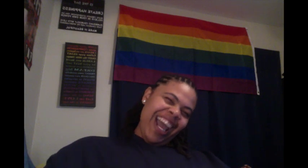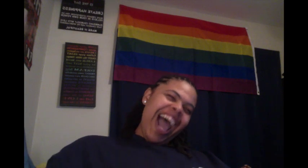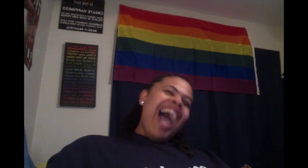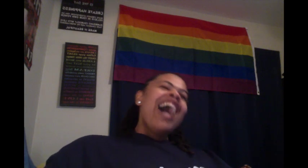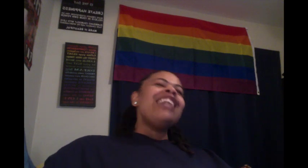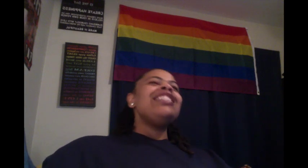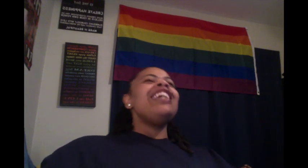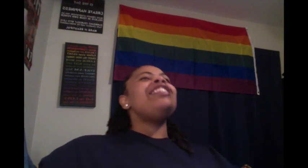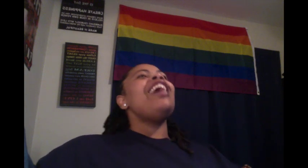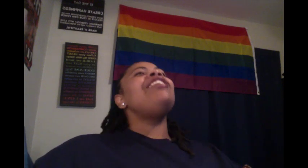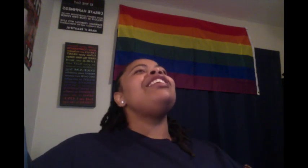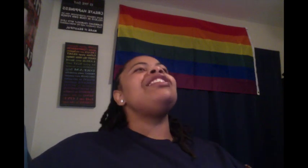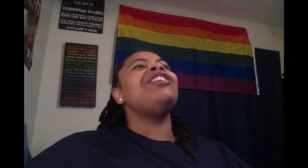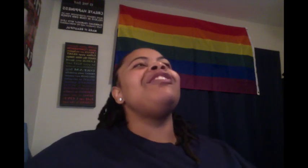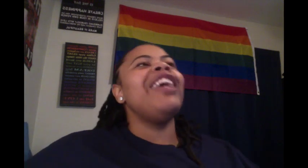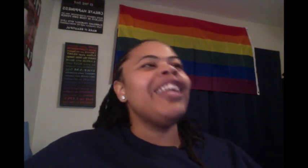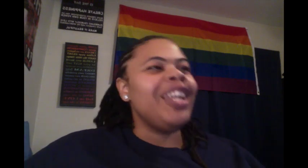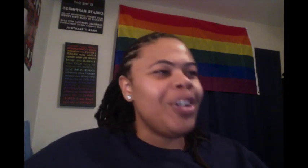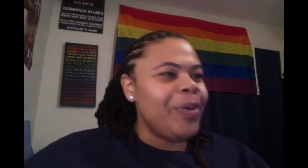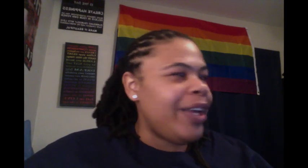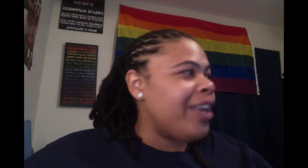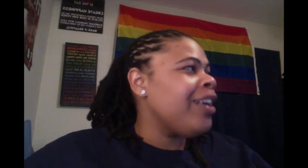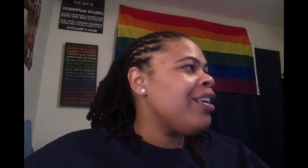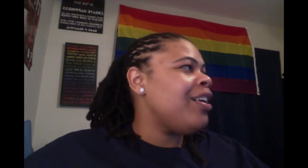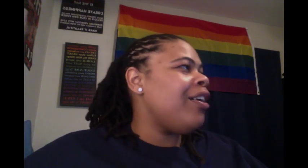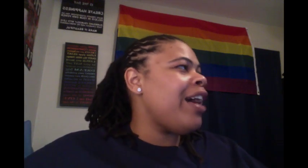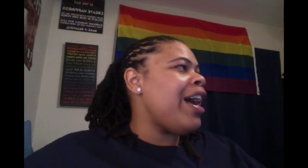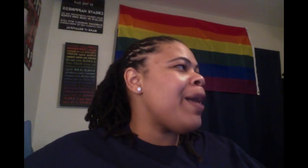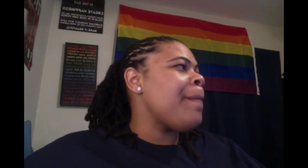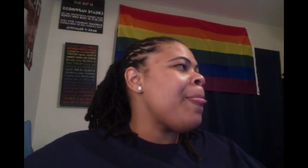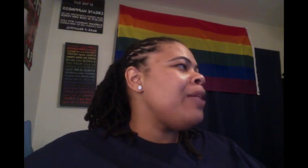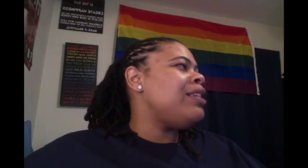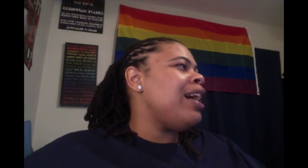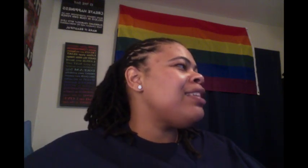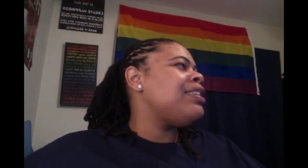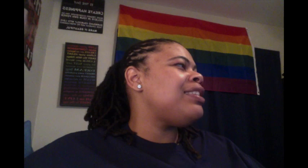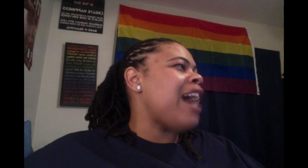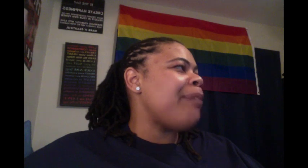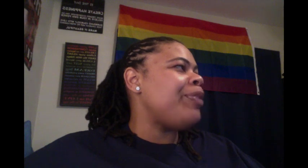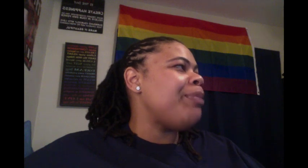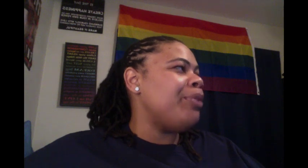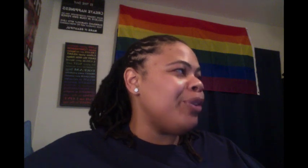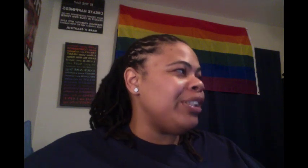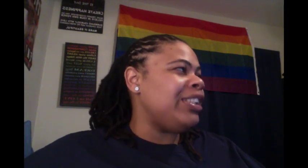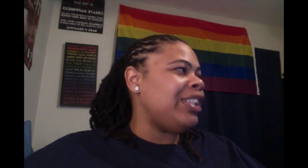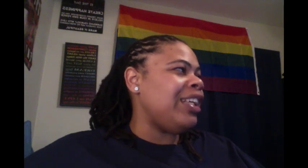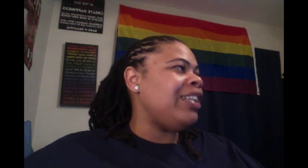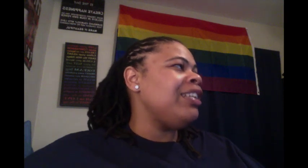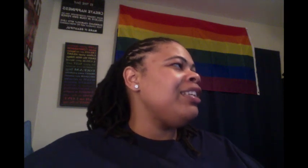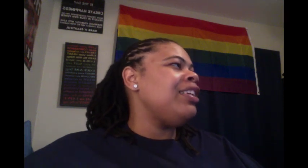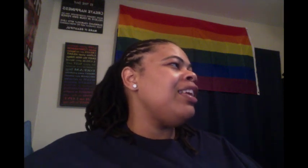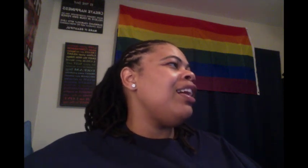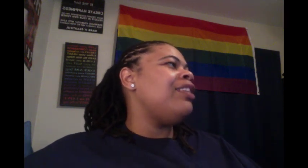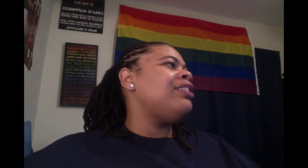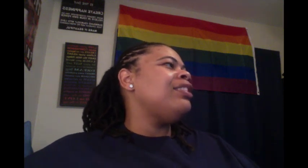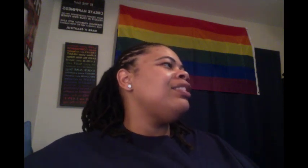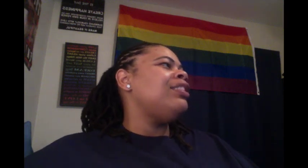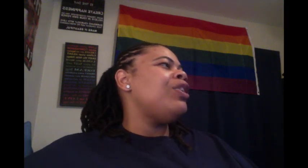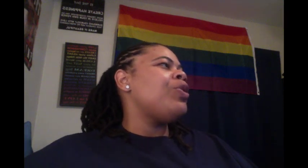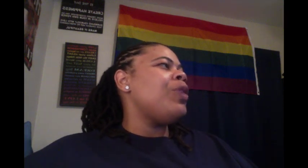I said, y'all need to fucking quit, okay? Just stop the bullshit, you know? So, of course,